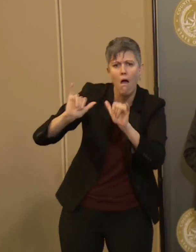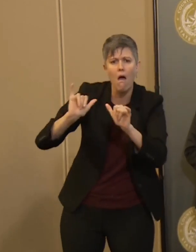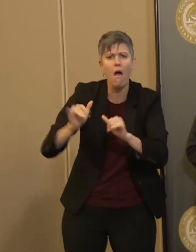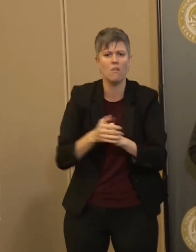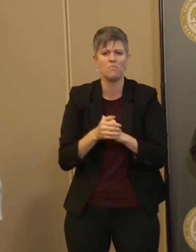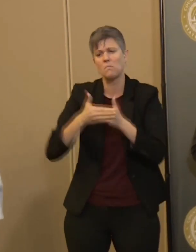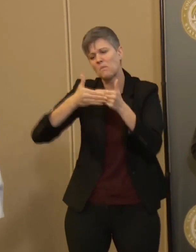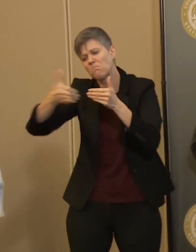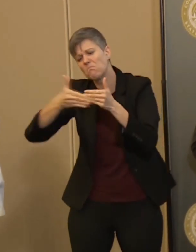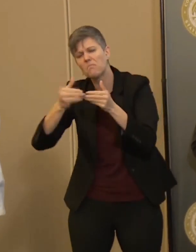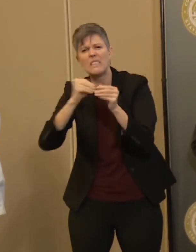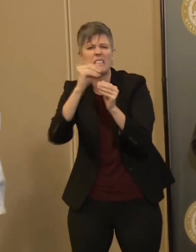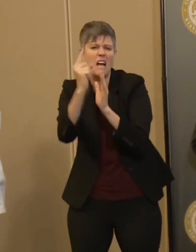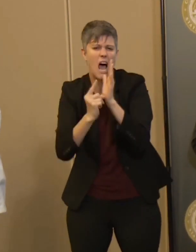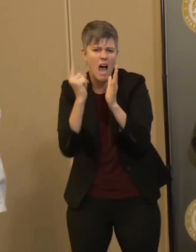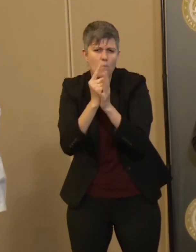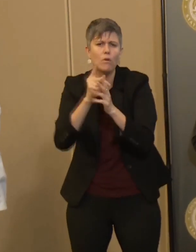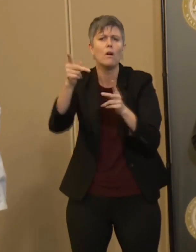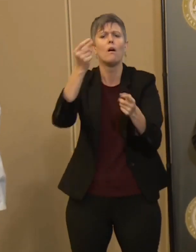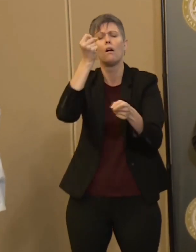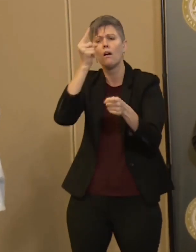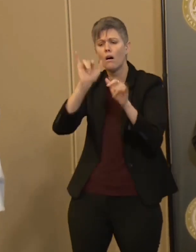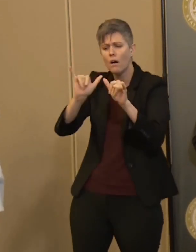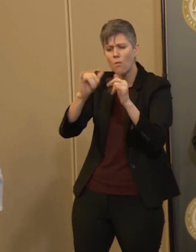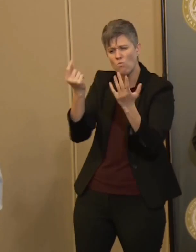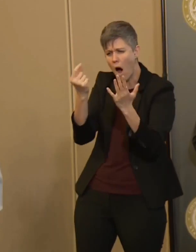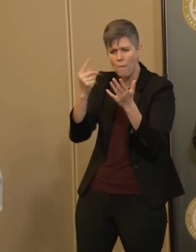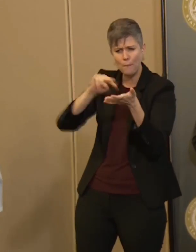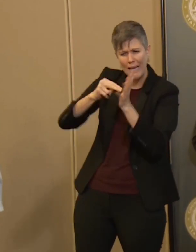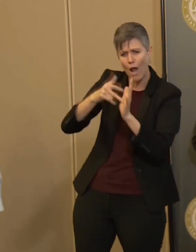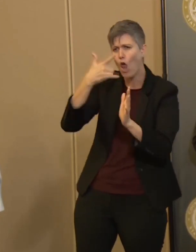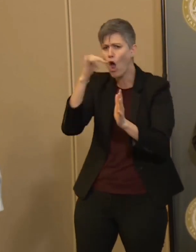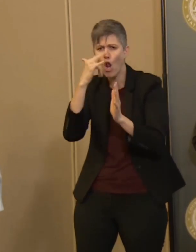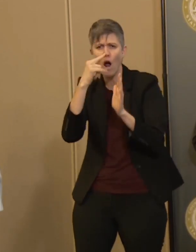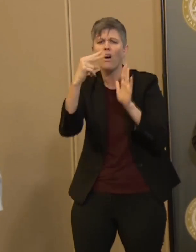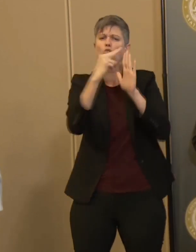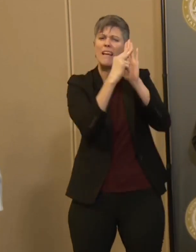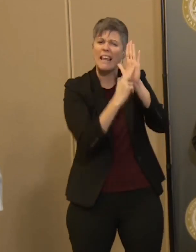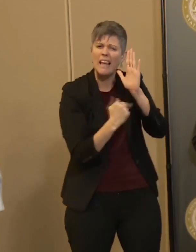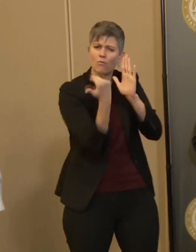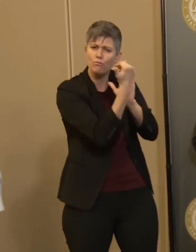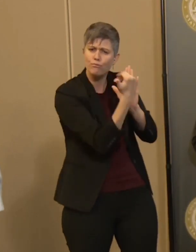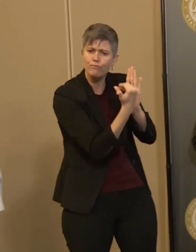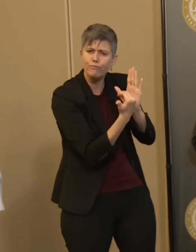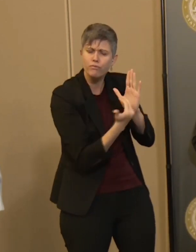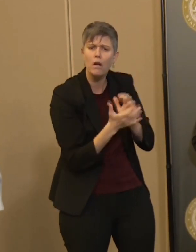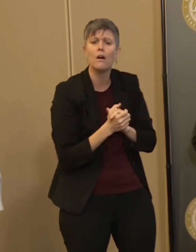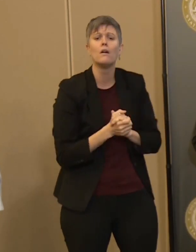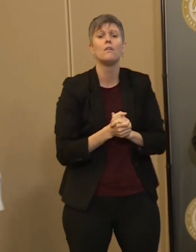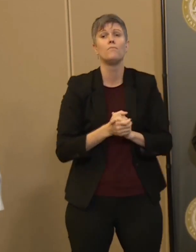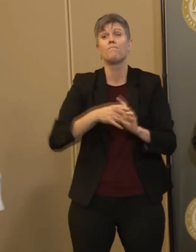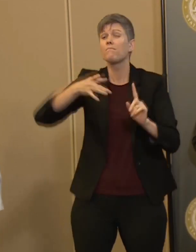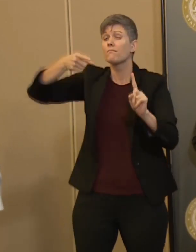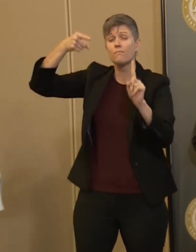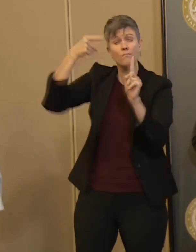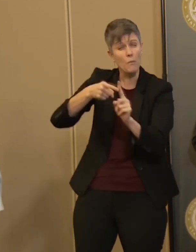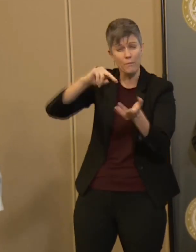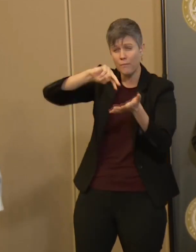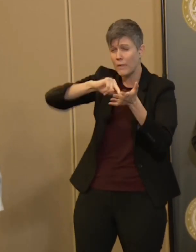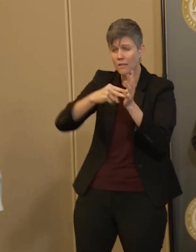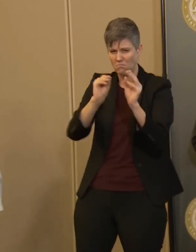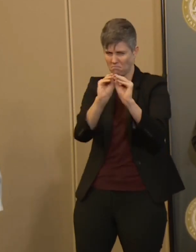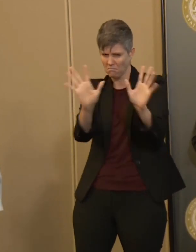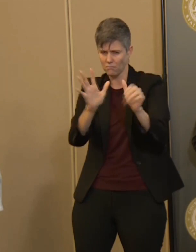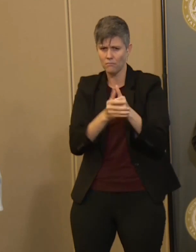hours so that people will be able to take a look at the order themselves and understand what it means for them. But at the end of the end of what it means is that we're